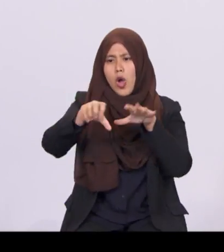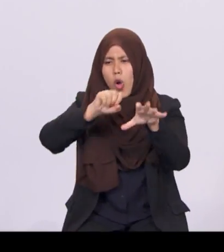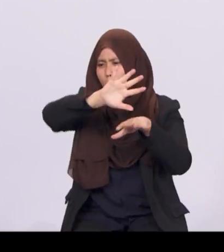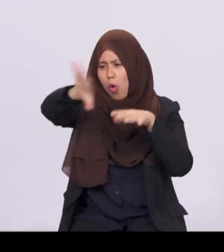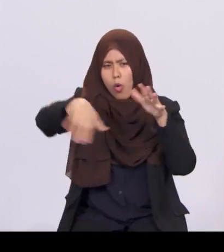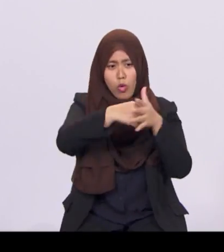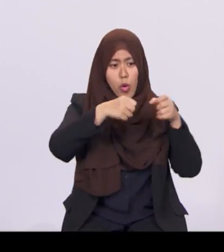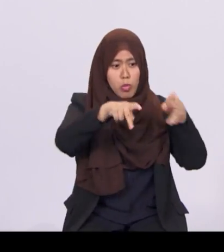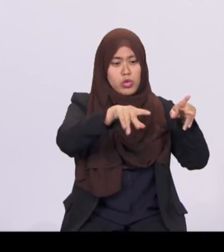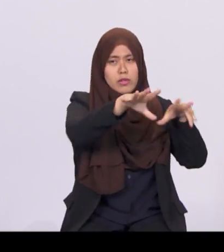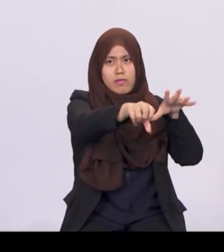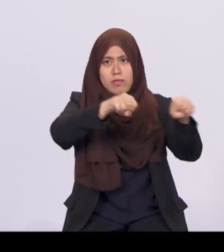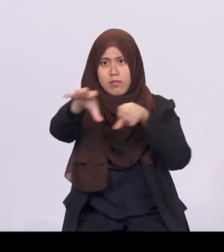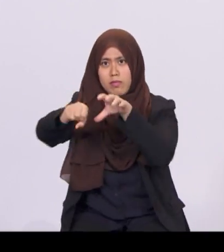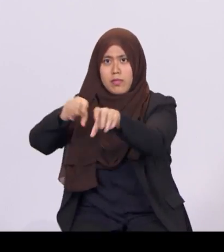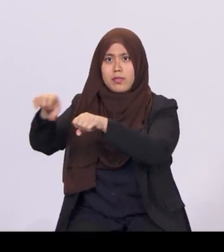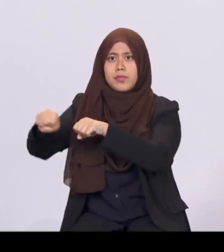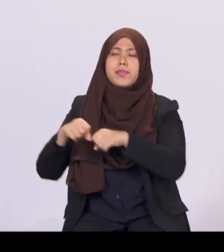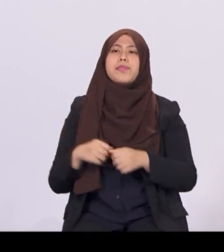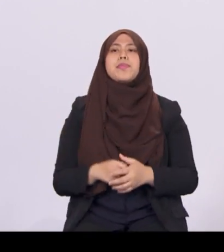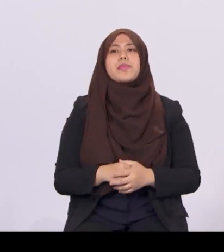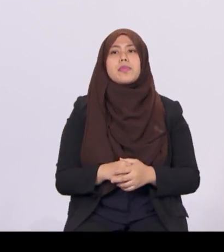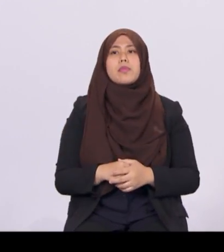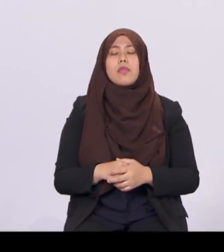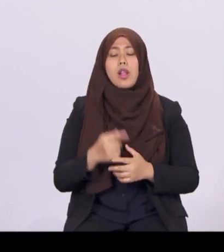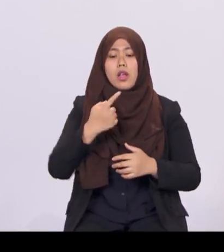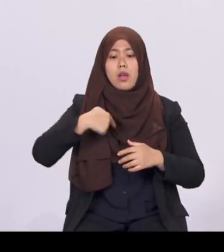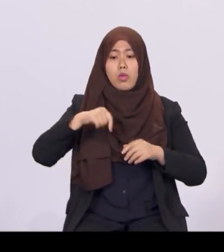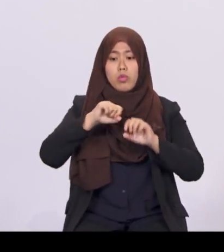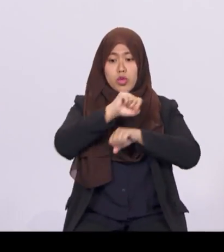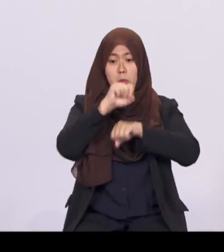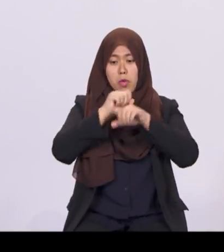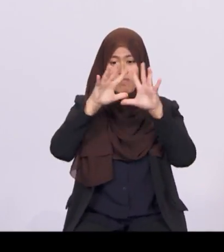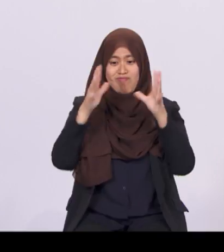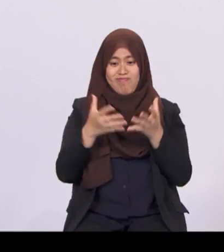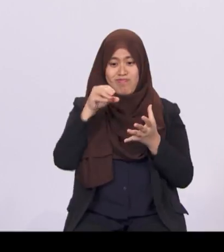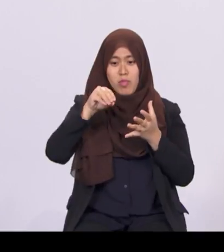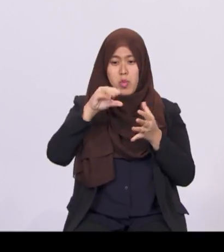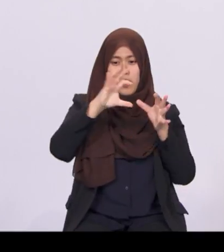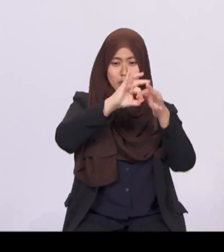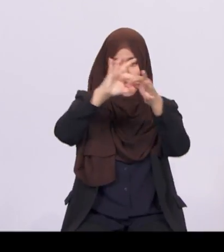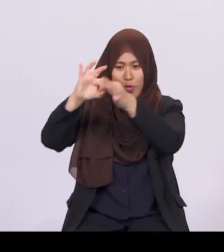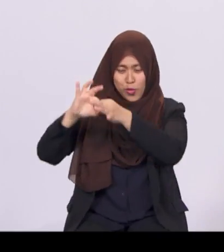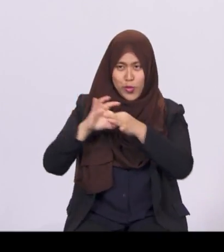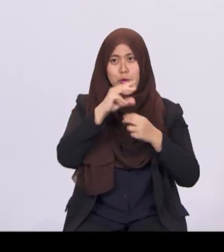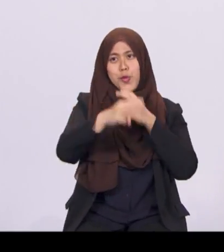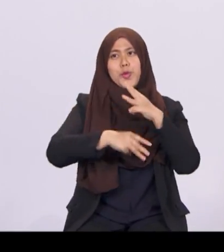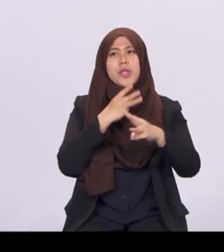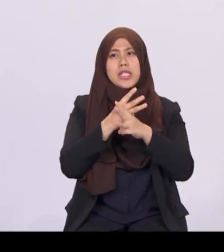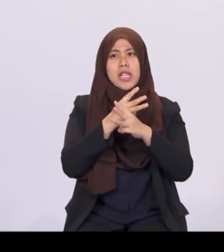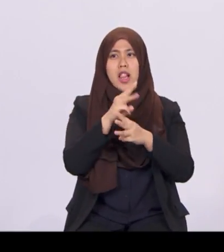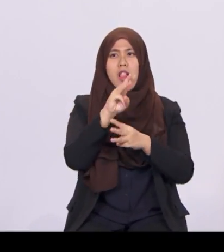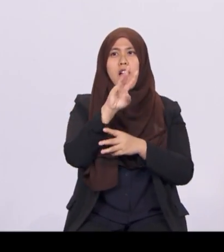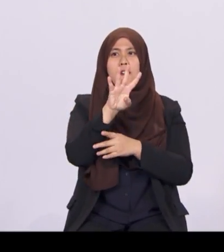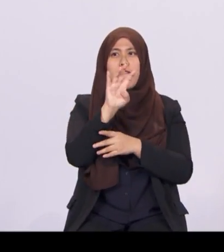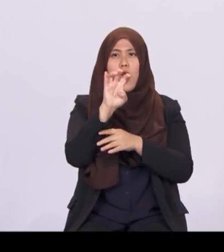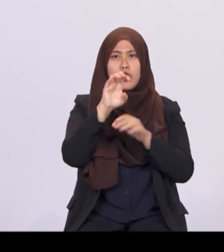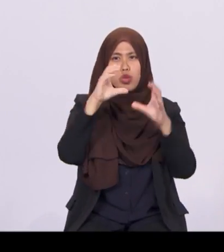Geographically, we are well connected to the world with flights to over 400 cities and shipping routes to over 600 ports globally.